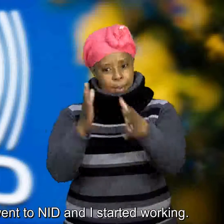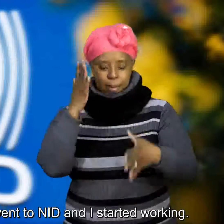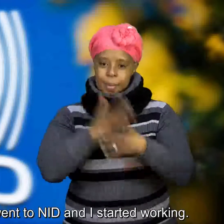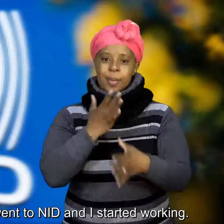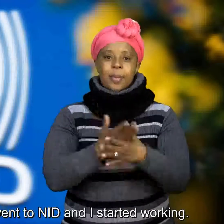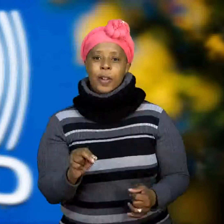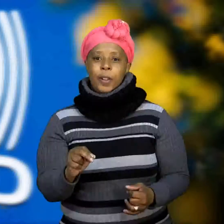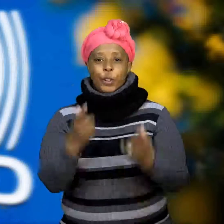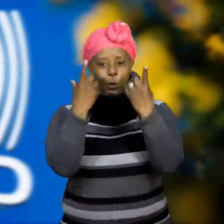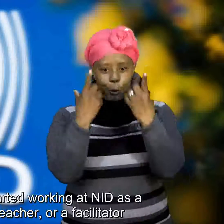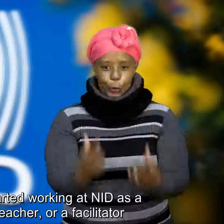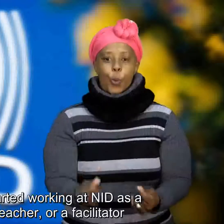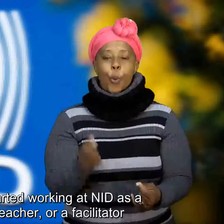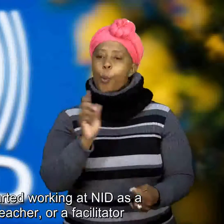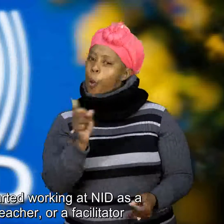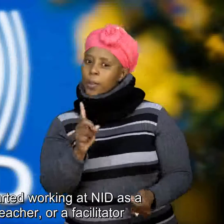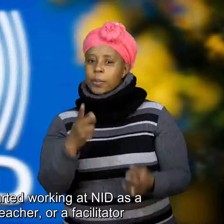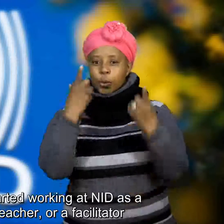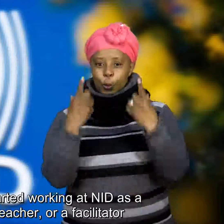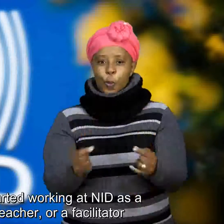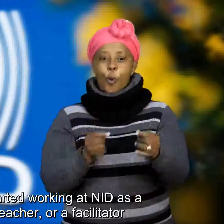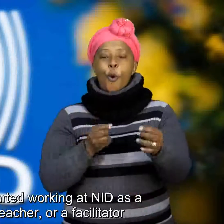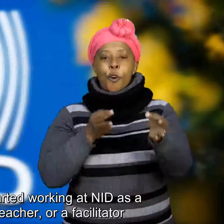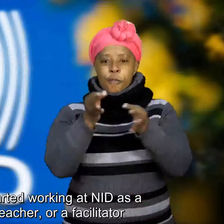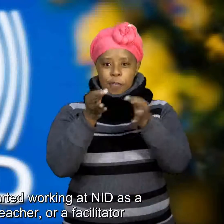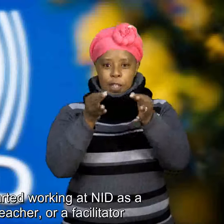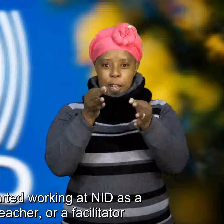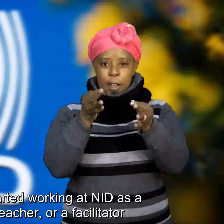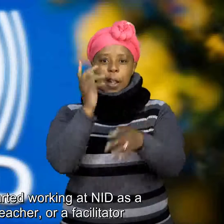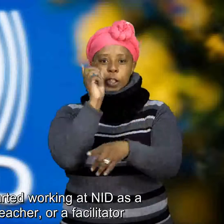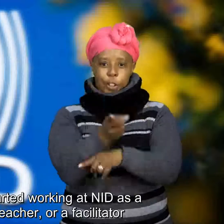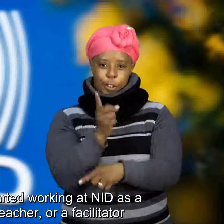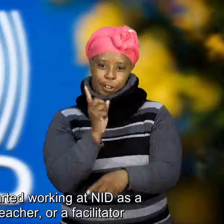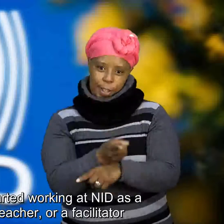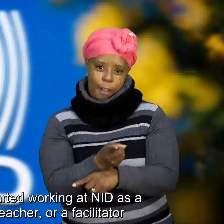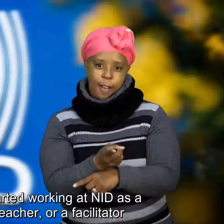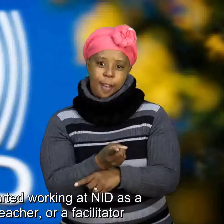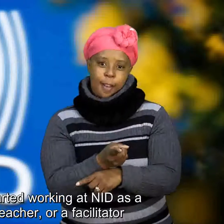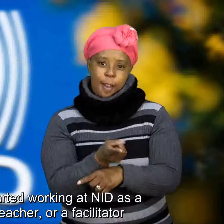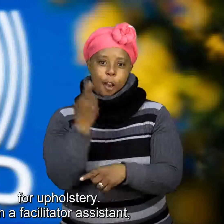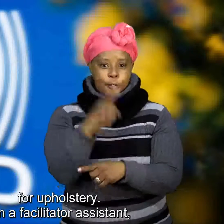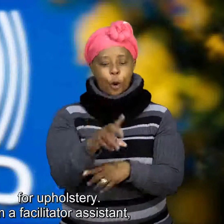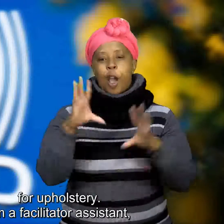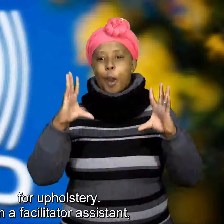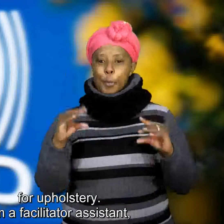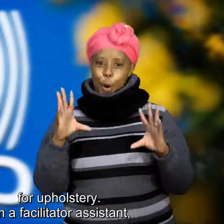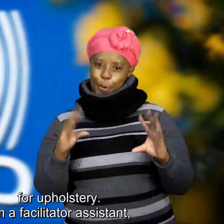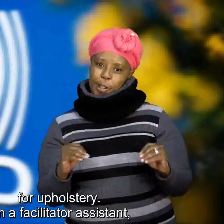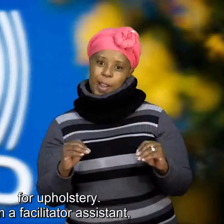I started working at NID as a teacher or a facilitator for upholstery I'm a